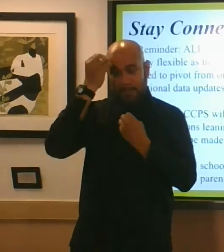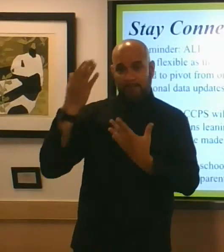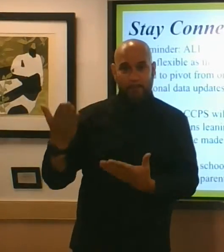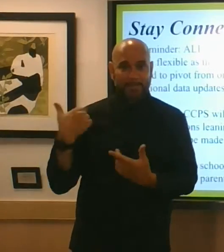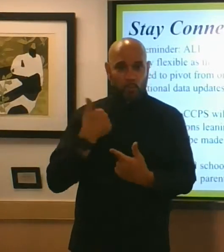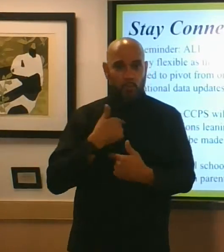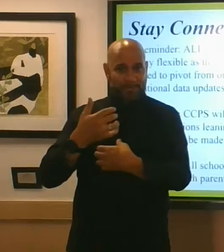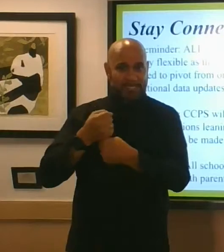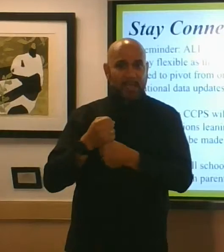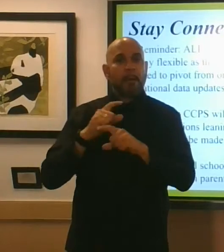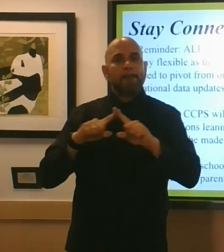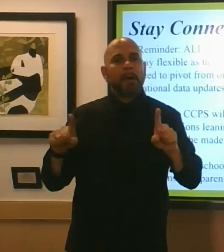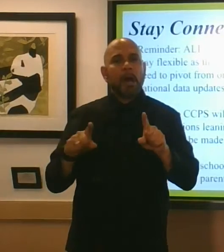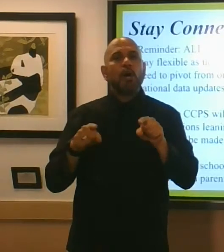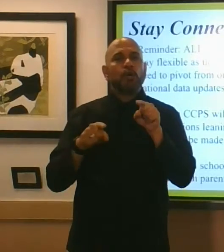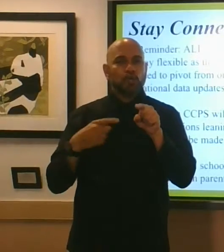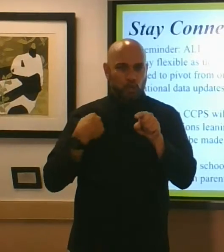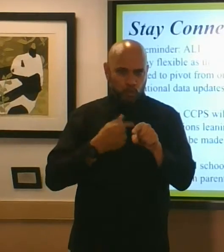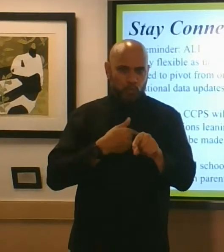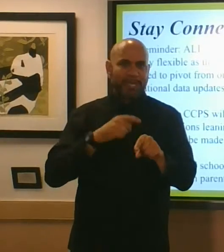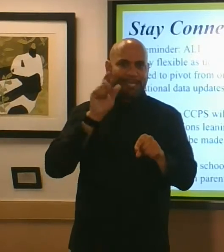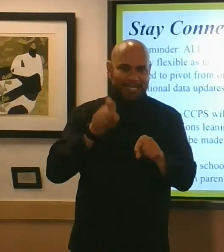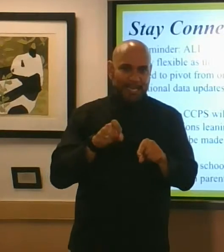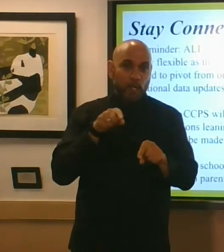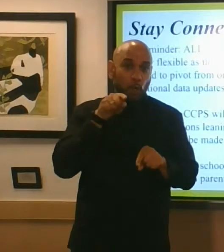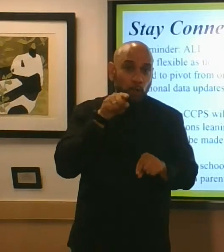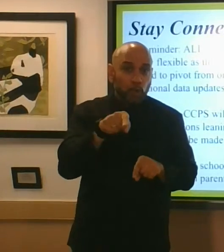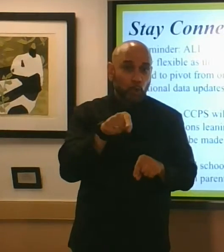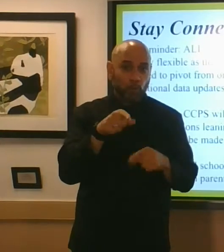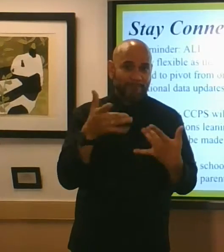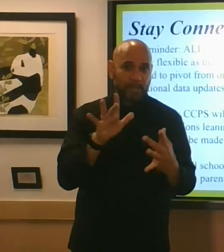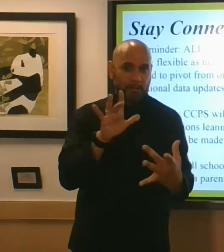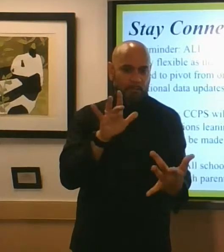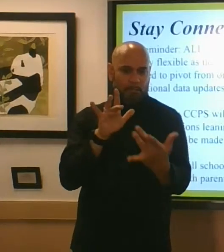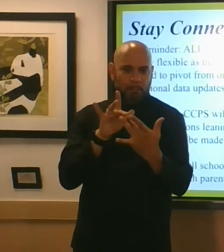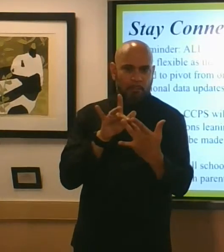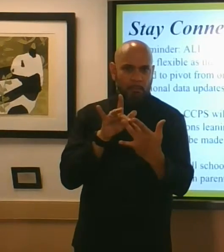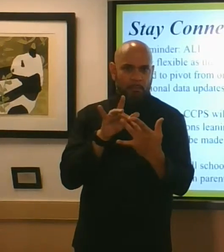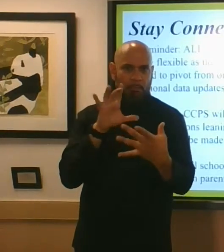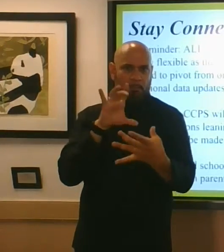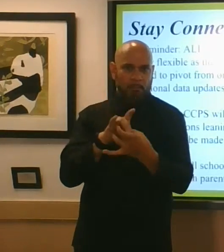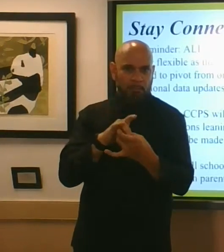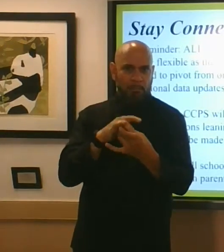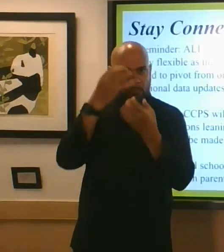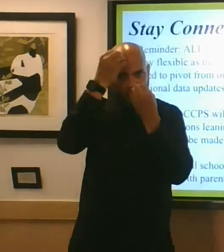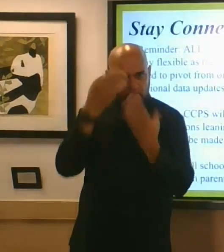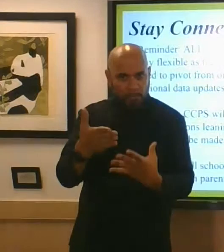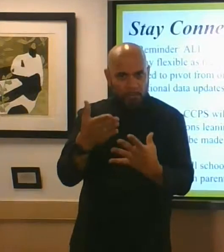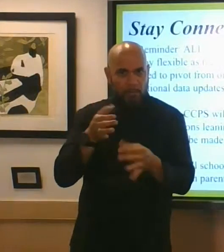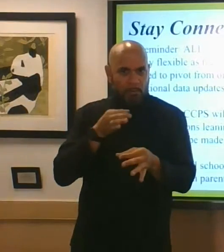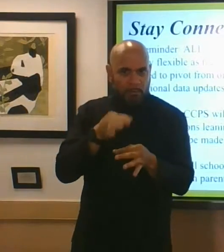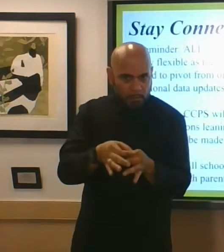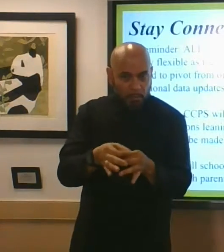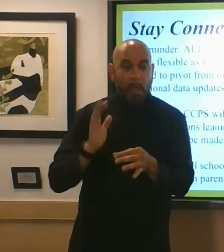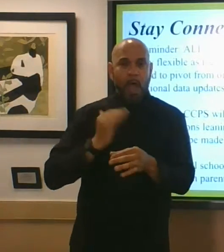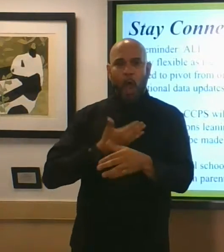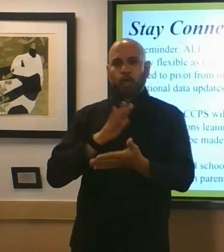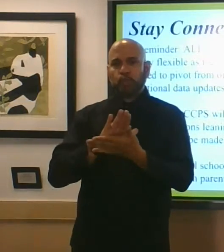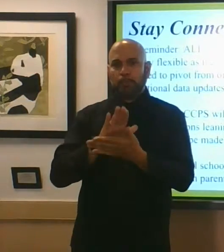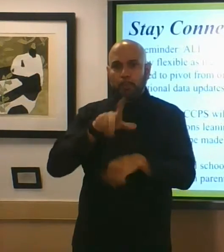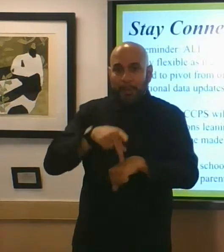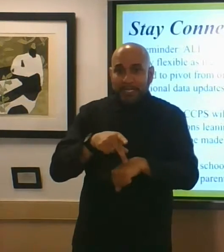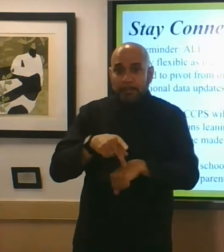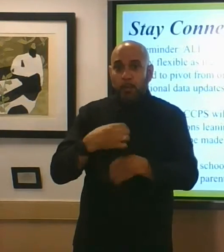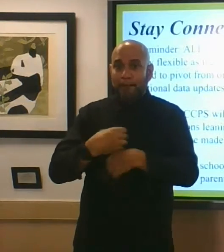but we need you to be informed we need you to be connected our principals are working to ensure that you're informed